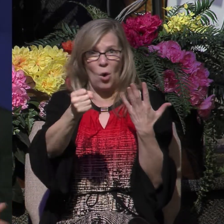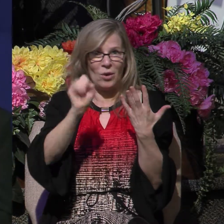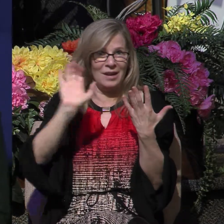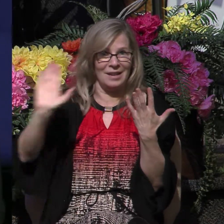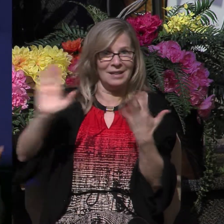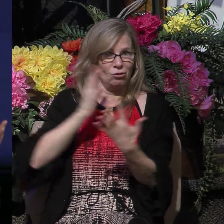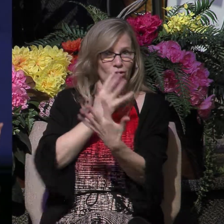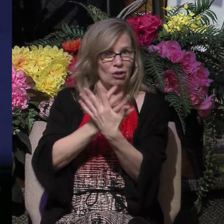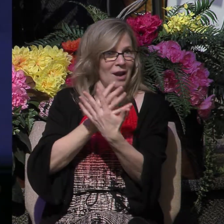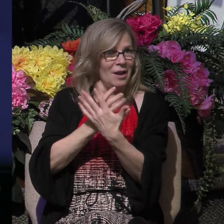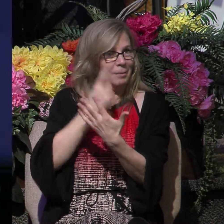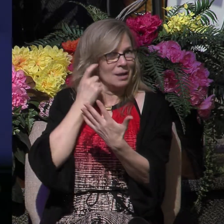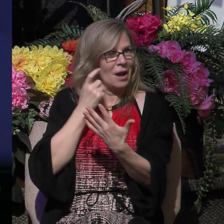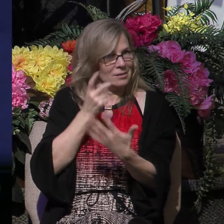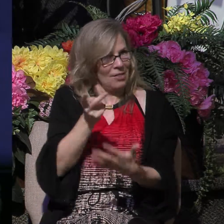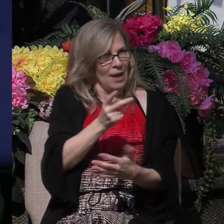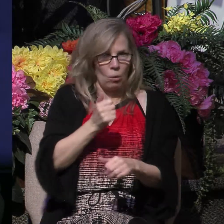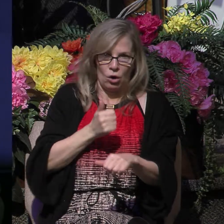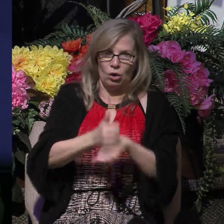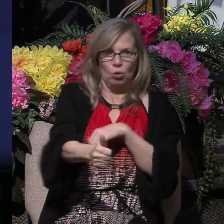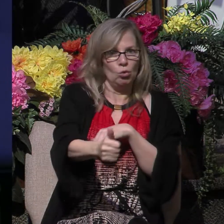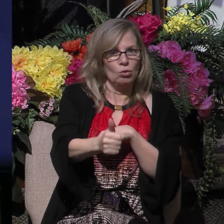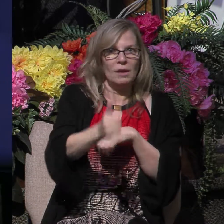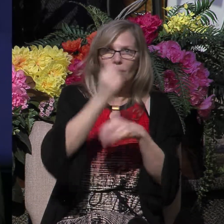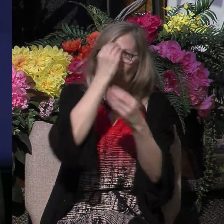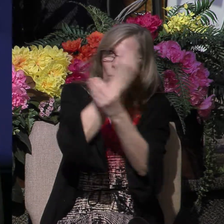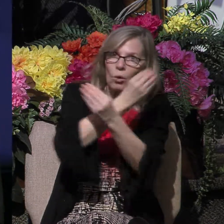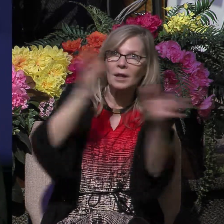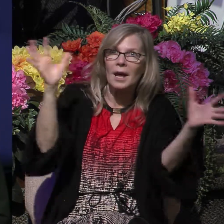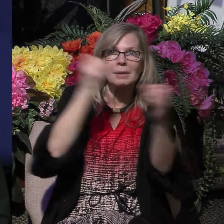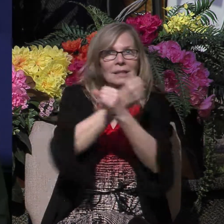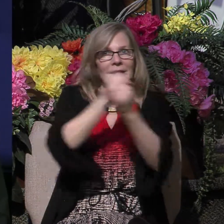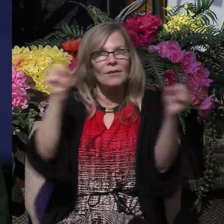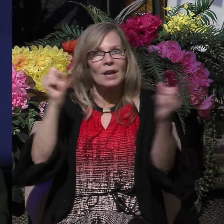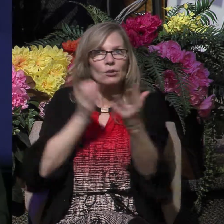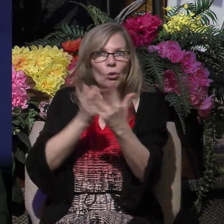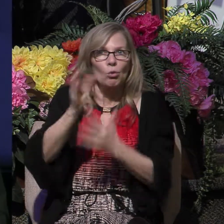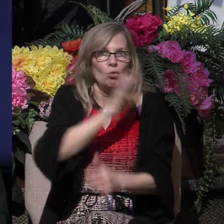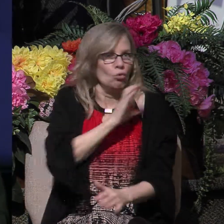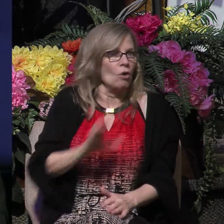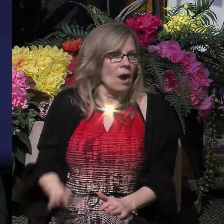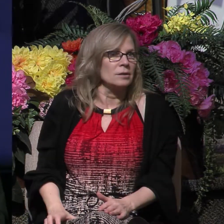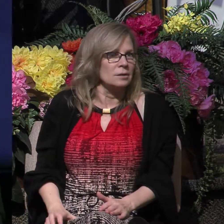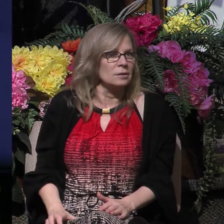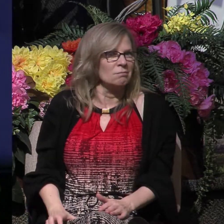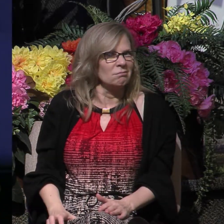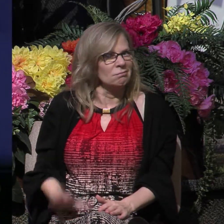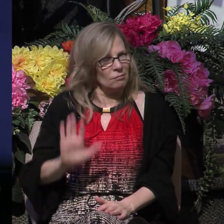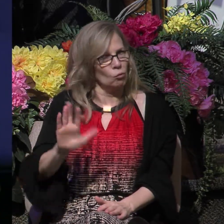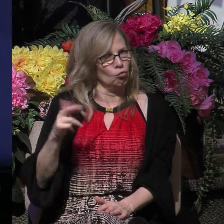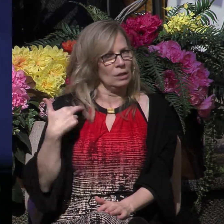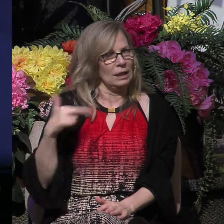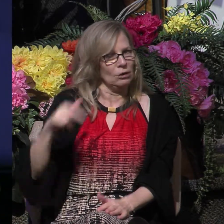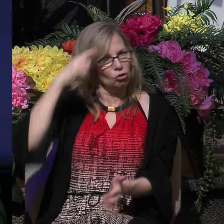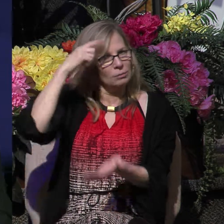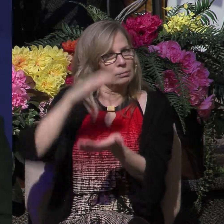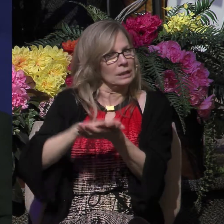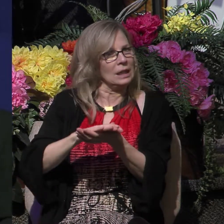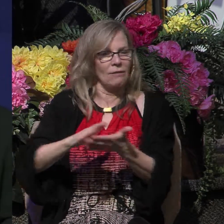jail, because they were accused of proclaiming salvation in Christ, which was a religious belief that had not been approved by the